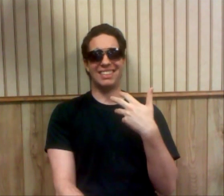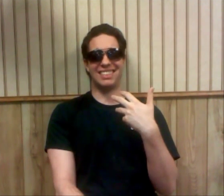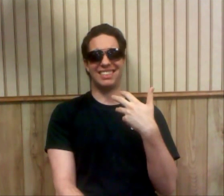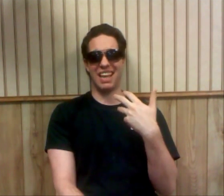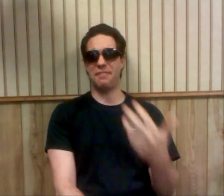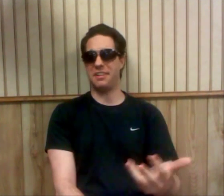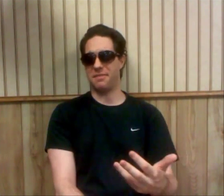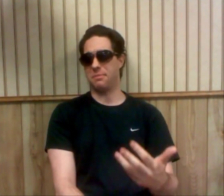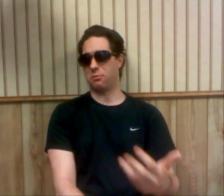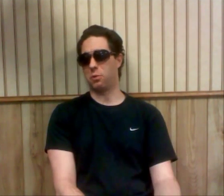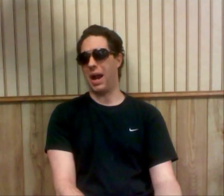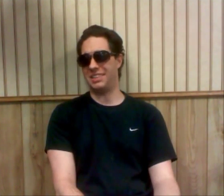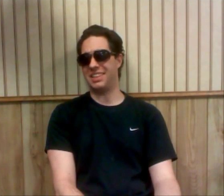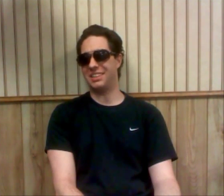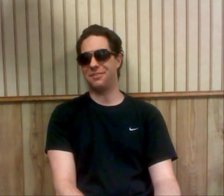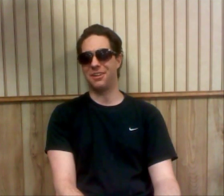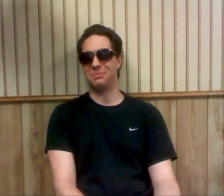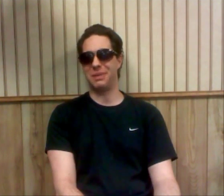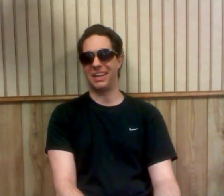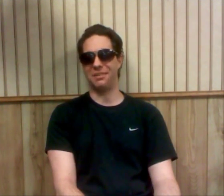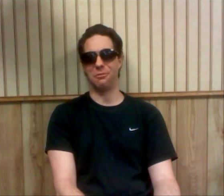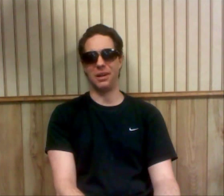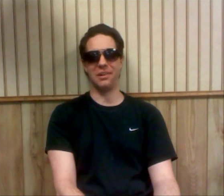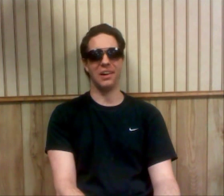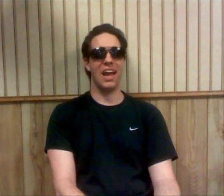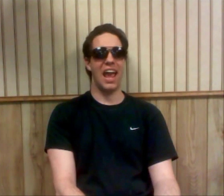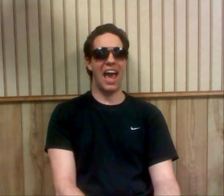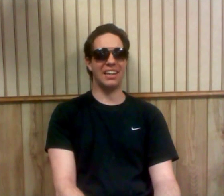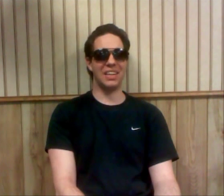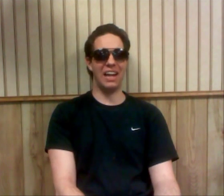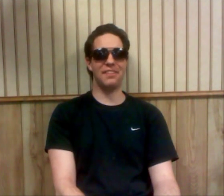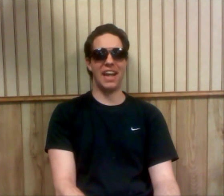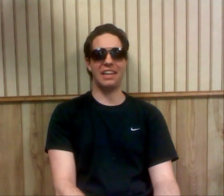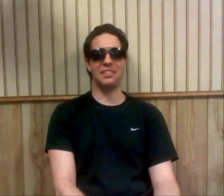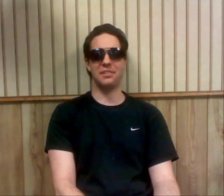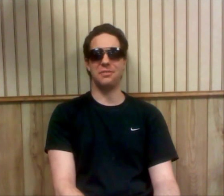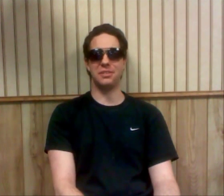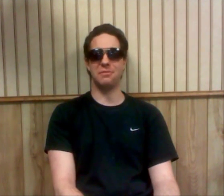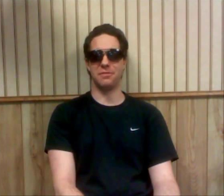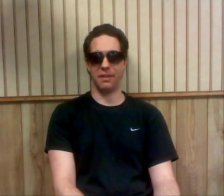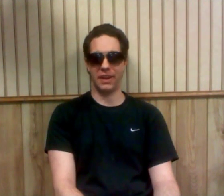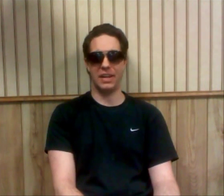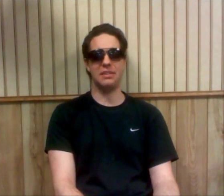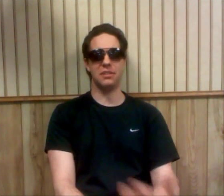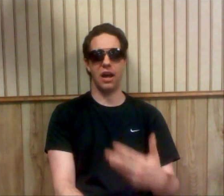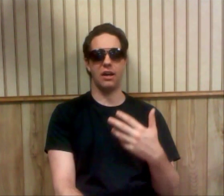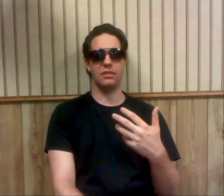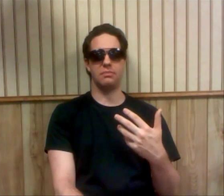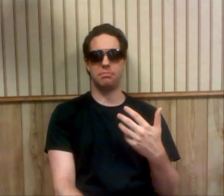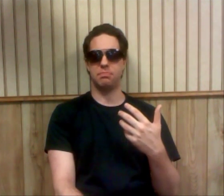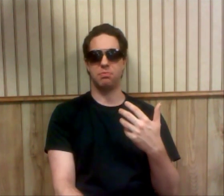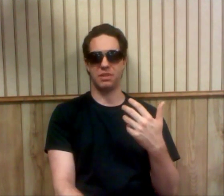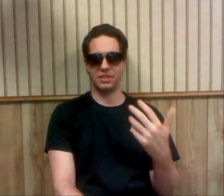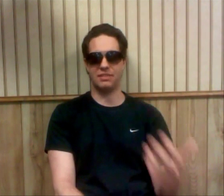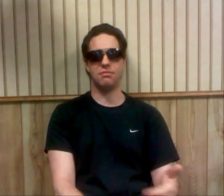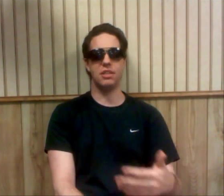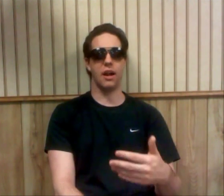seven of them right as far as picking a winner, and a lot of it had to do with some very, you know,